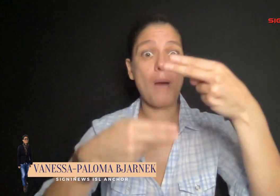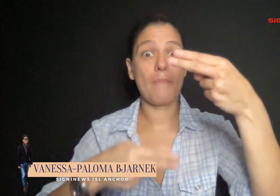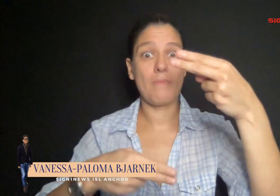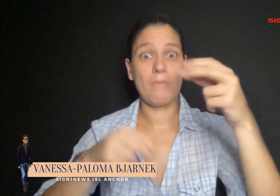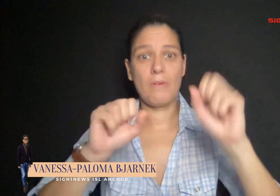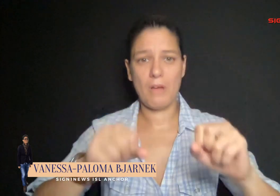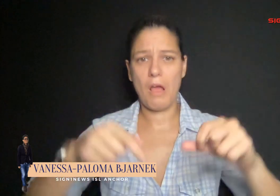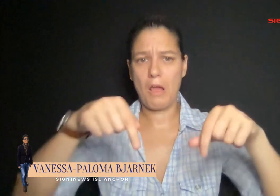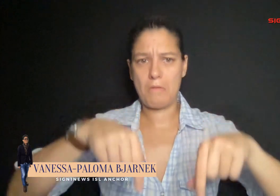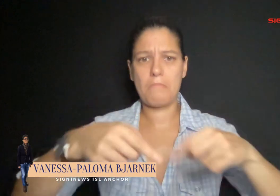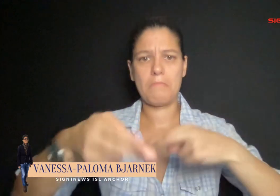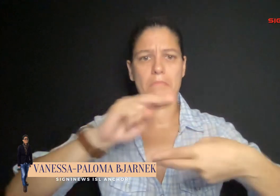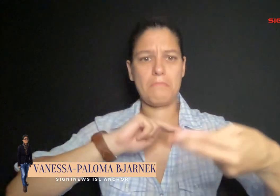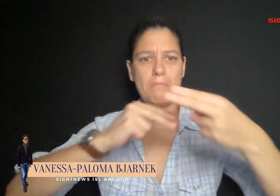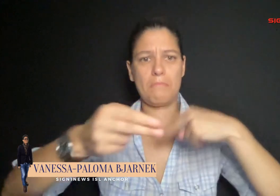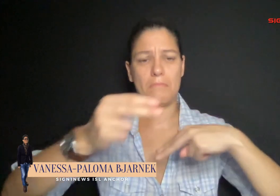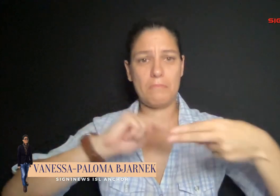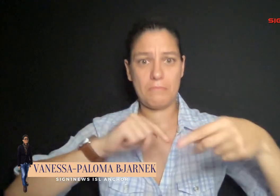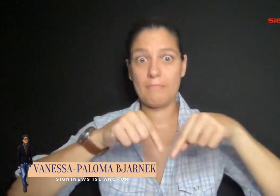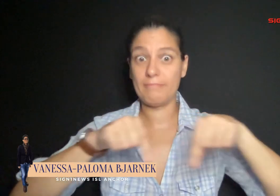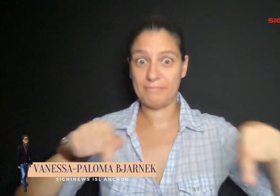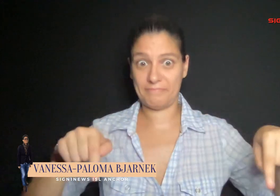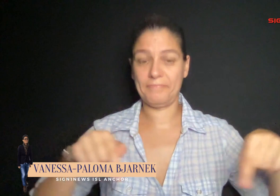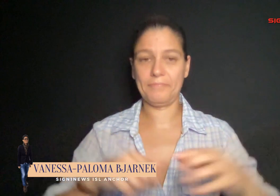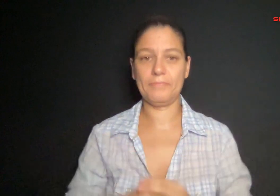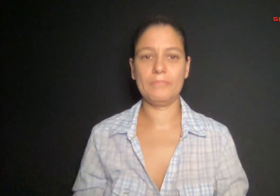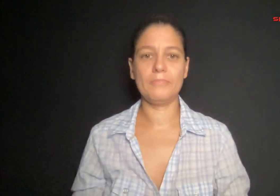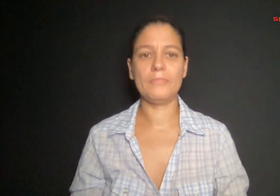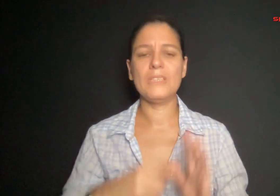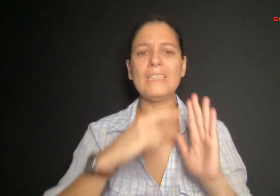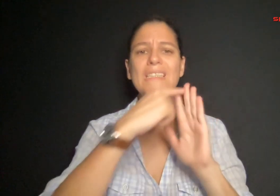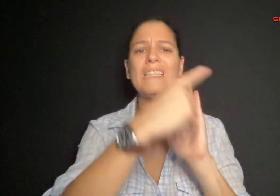If you post an interesting comment about this update, we may add it at the bottom of the screen.